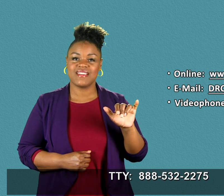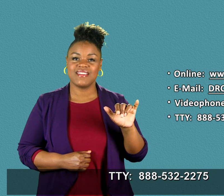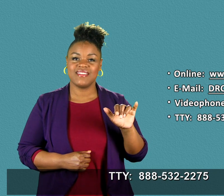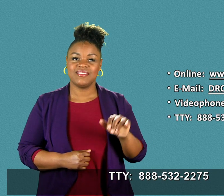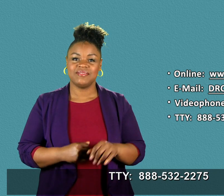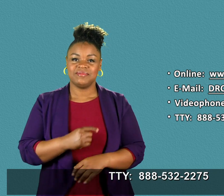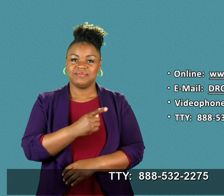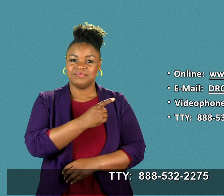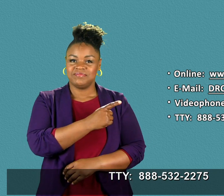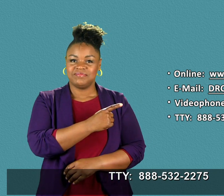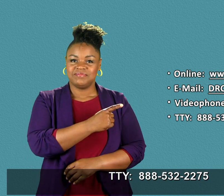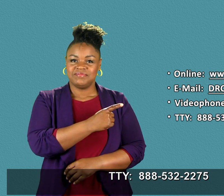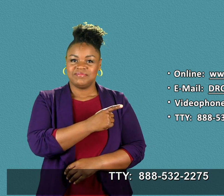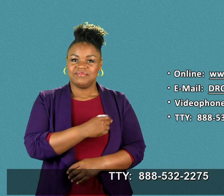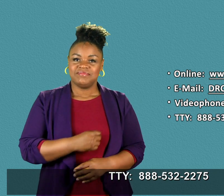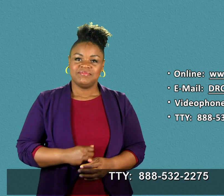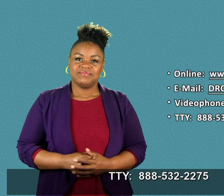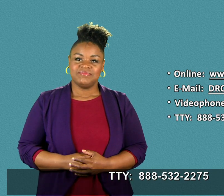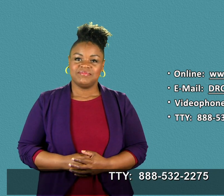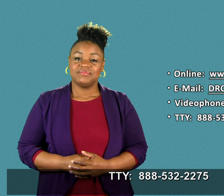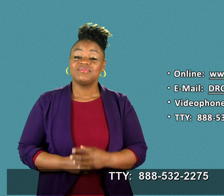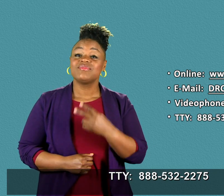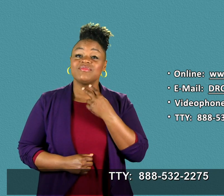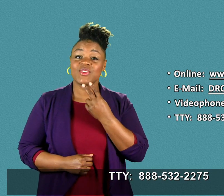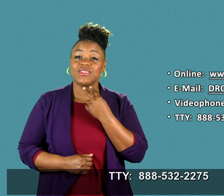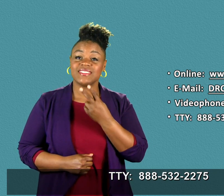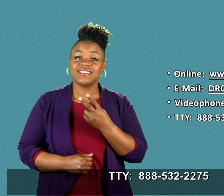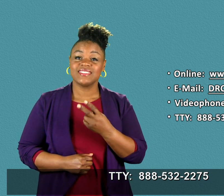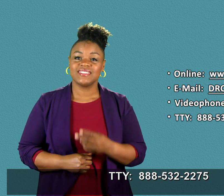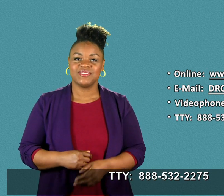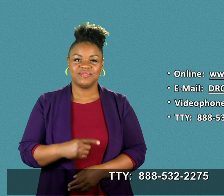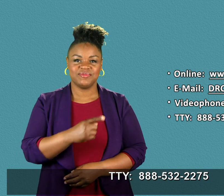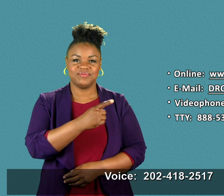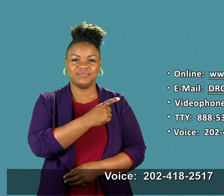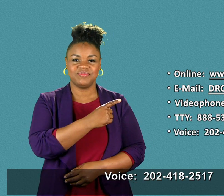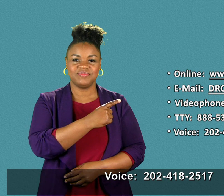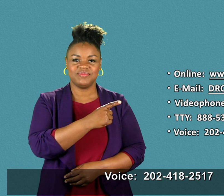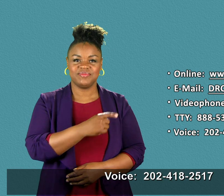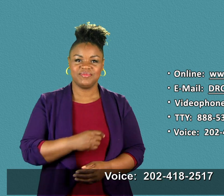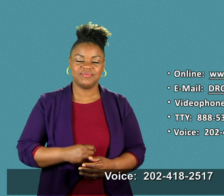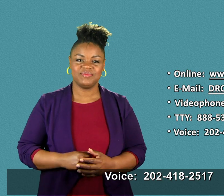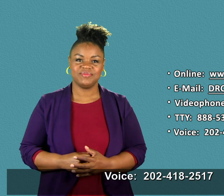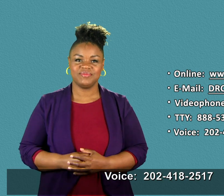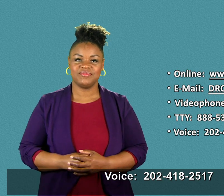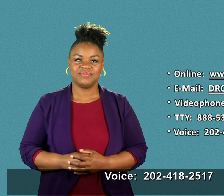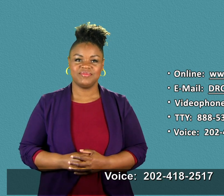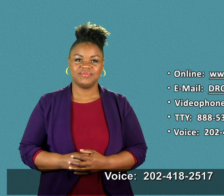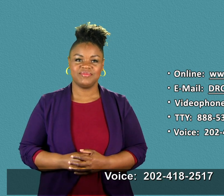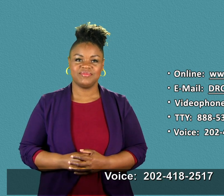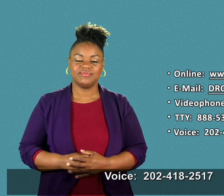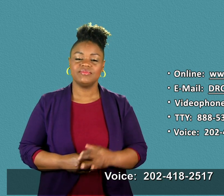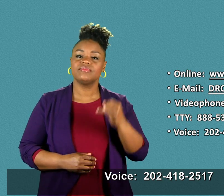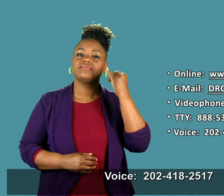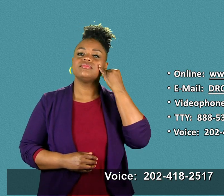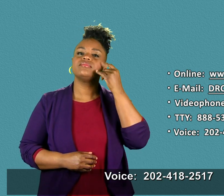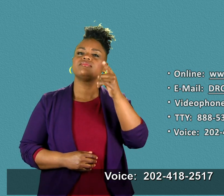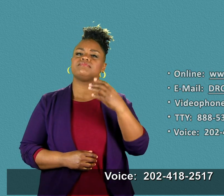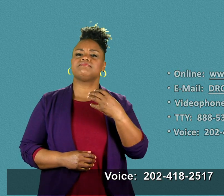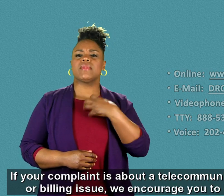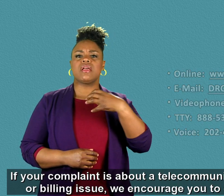TTY, 888-532-2275. Voice, 202-418-2517. If